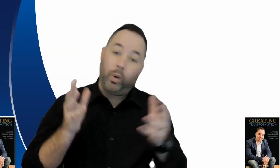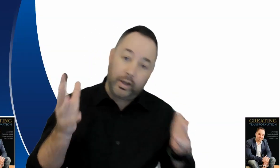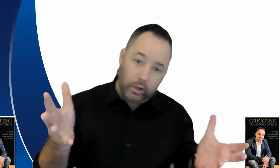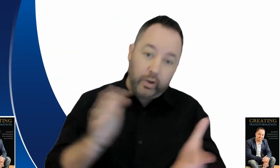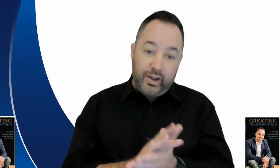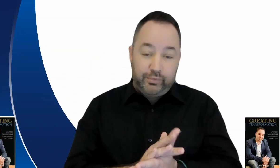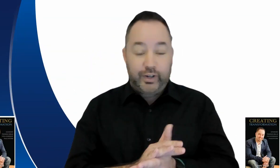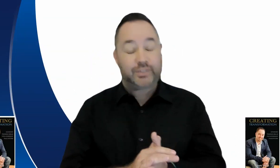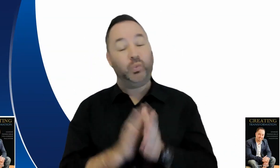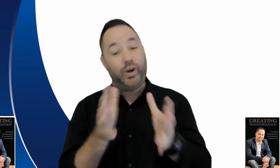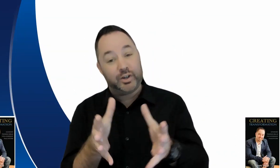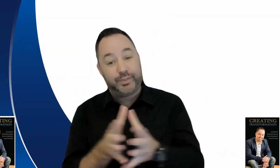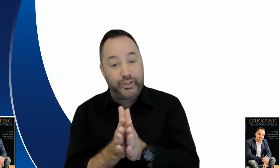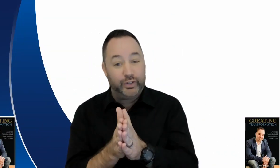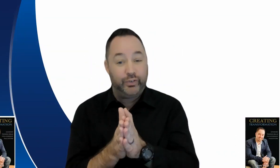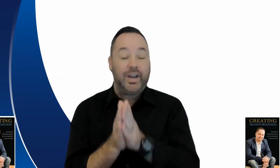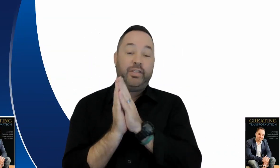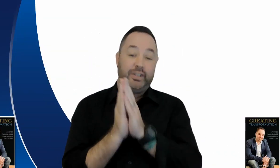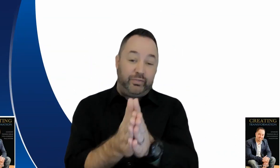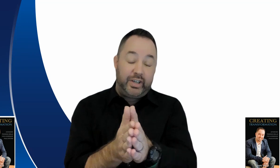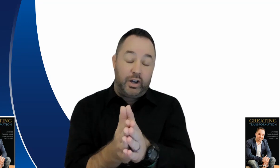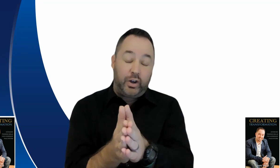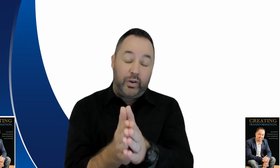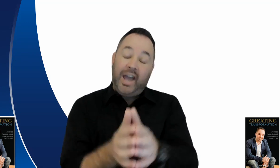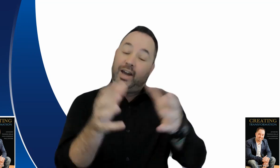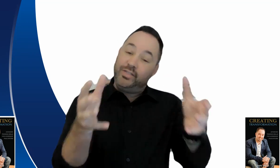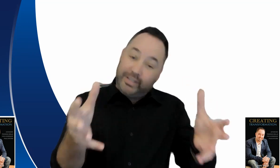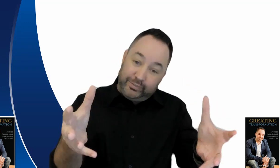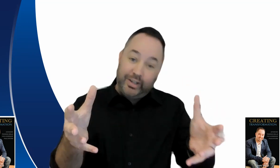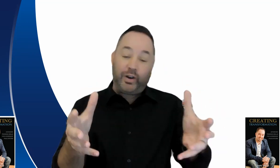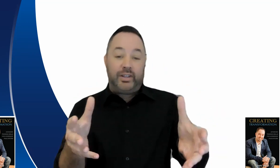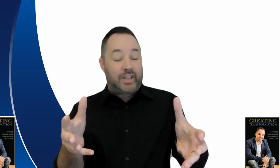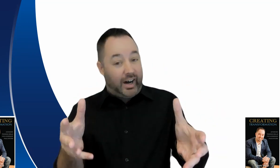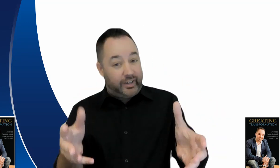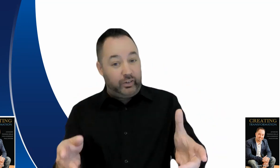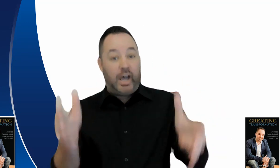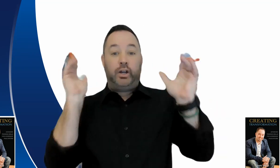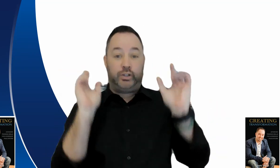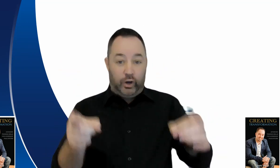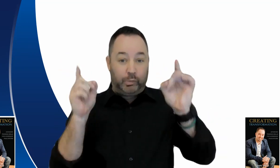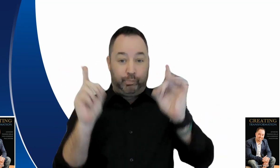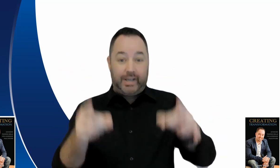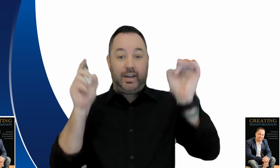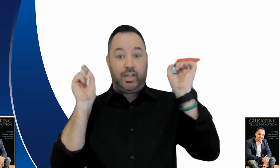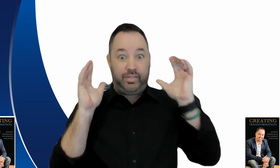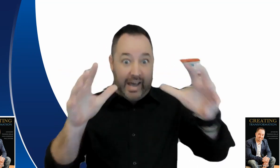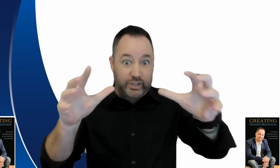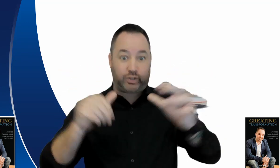hello there folks welcome to this video and this video is titled don't be that